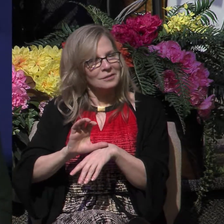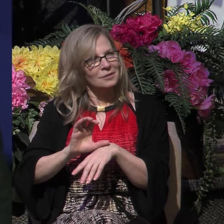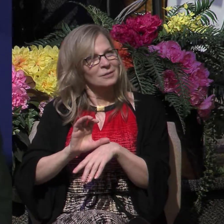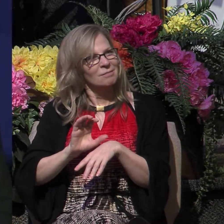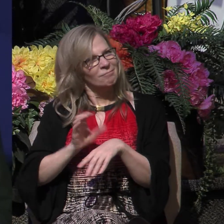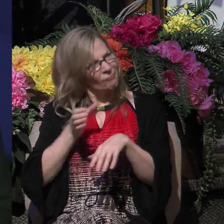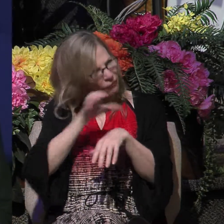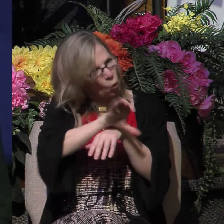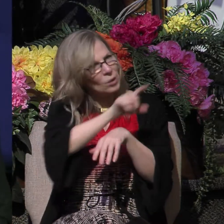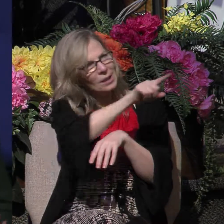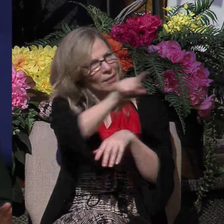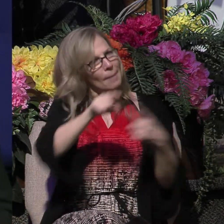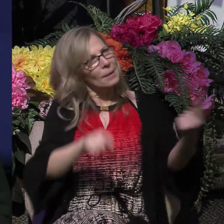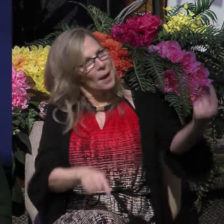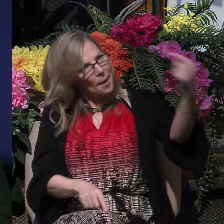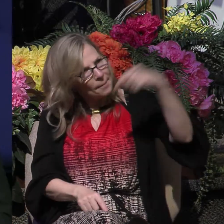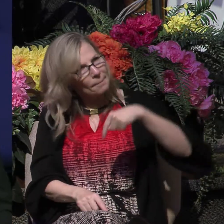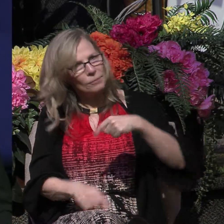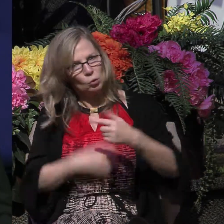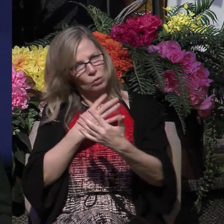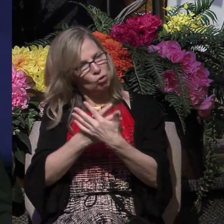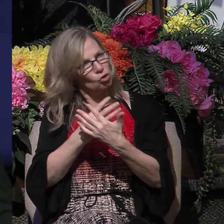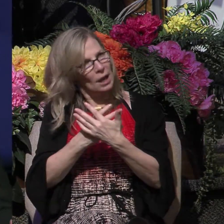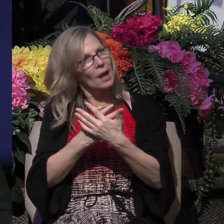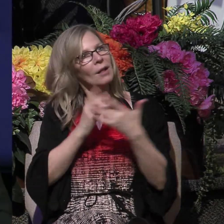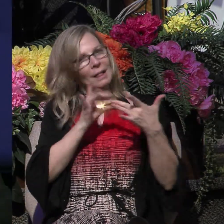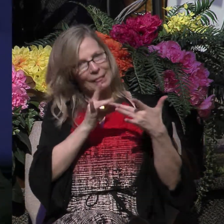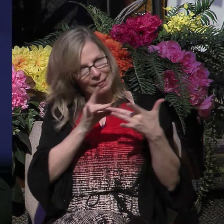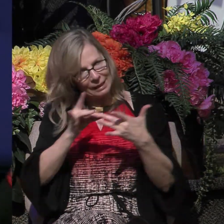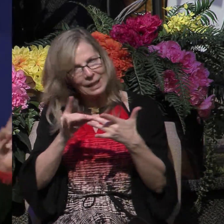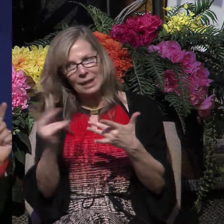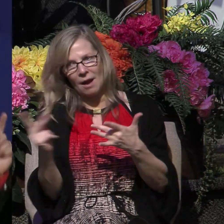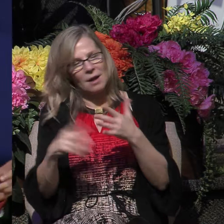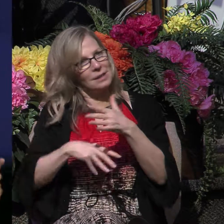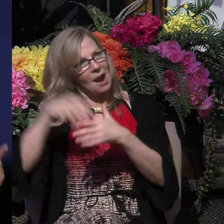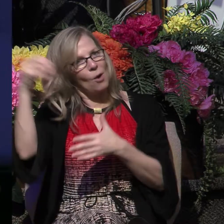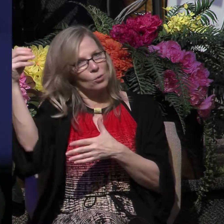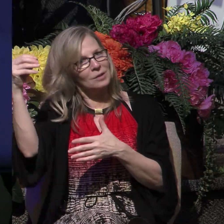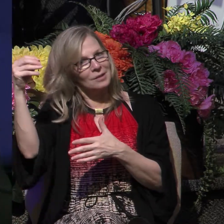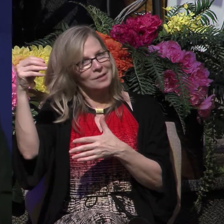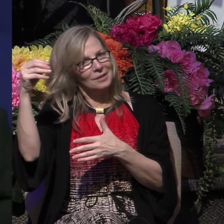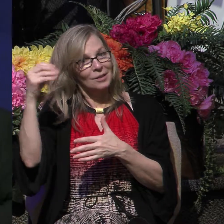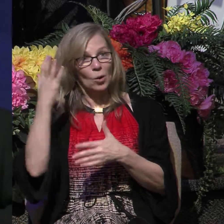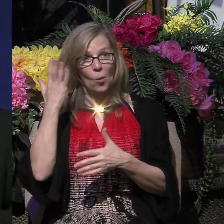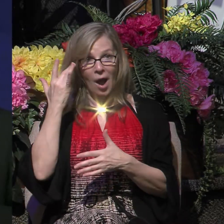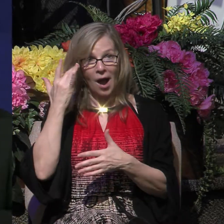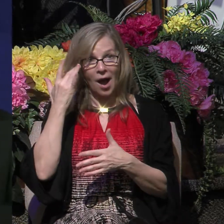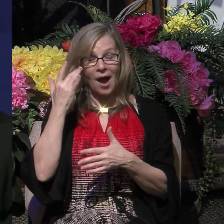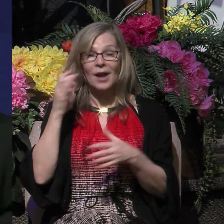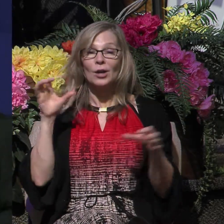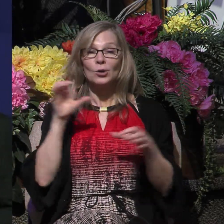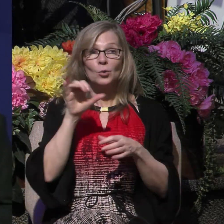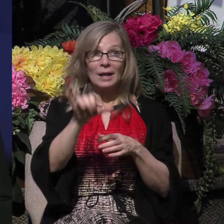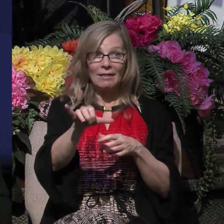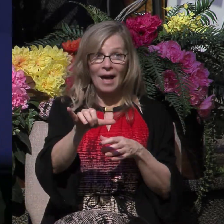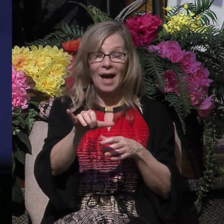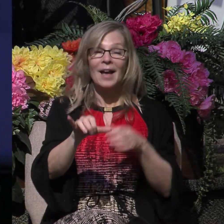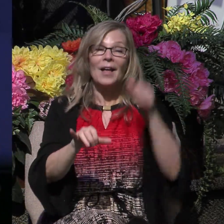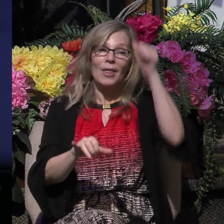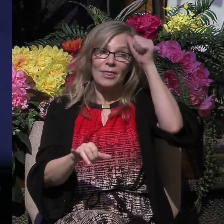officials come to the jail and escort he and Silas out. Why? Because by doing this, these men would be acknowledging